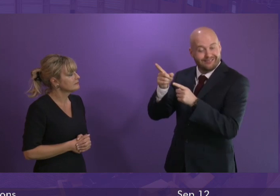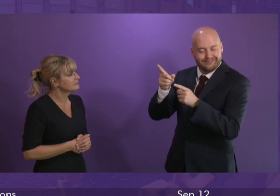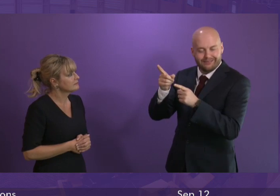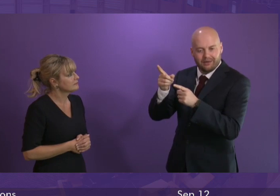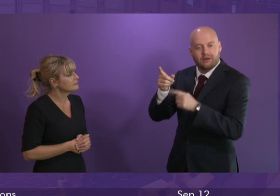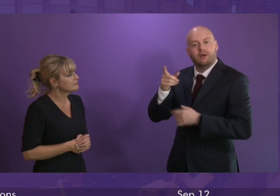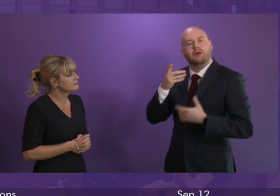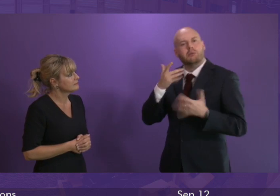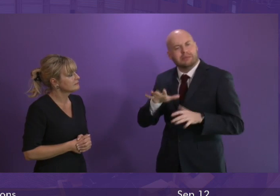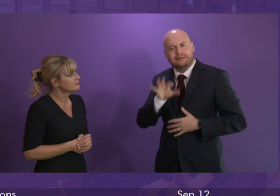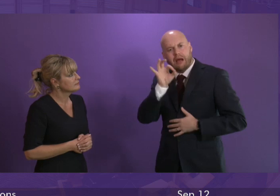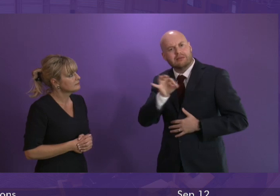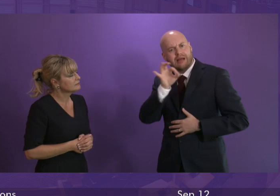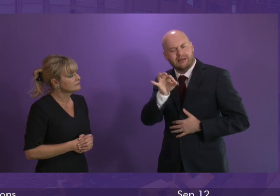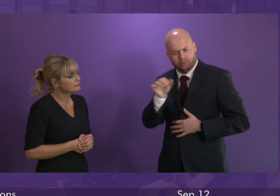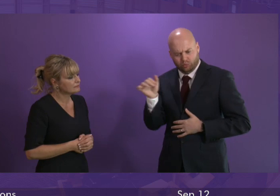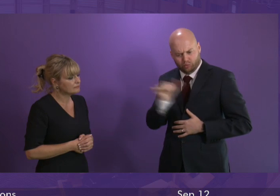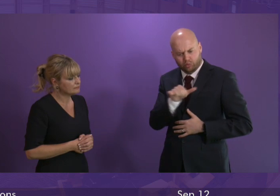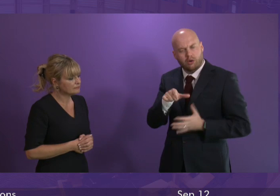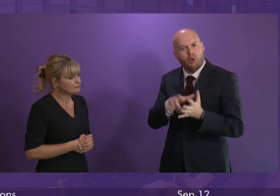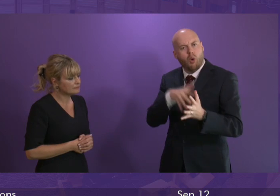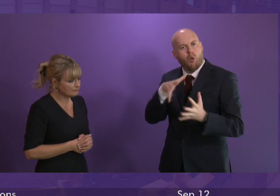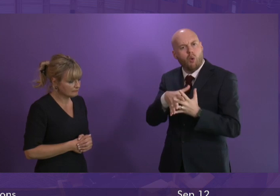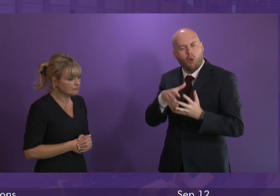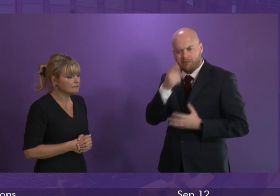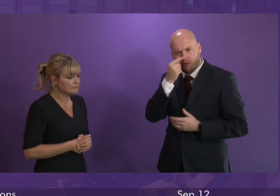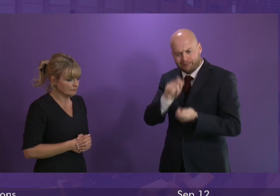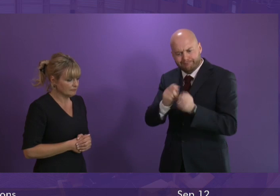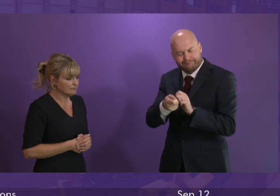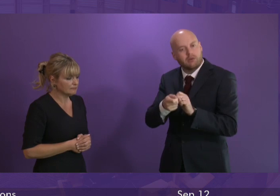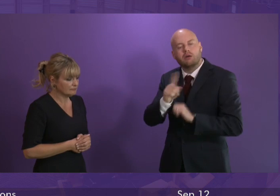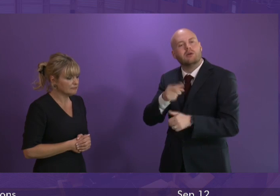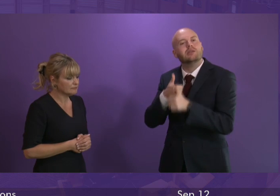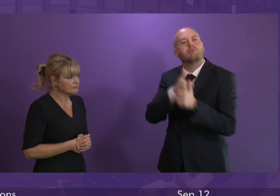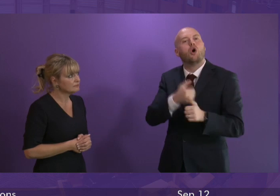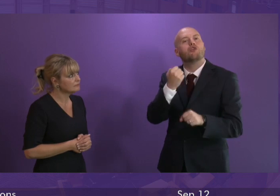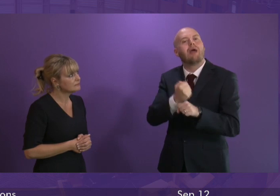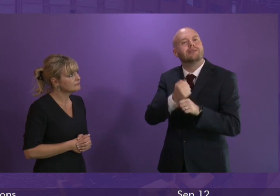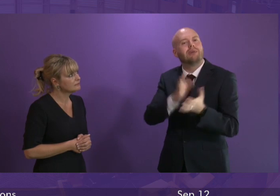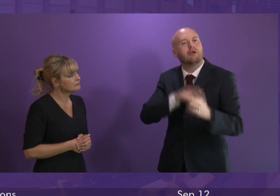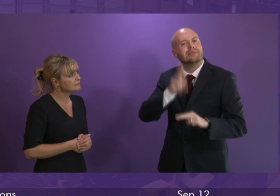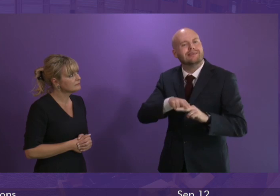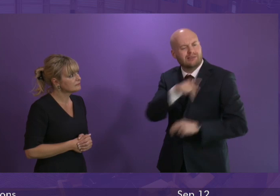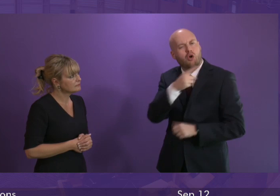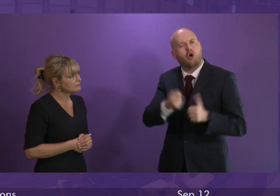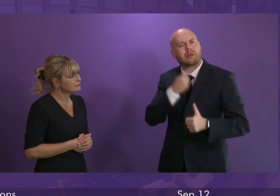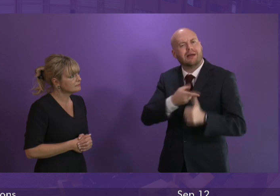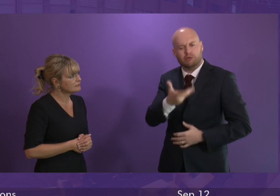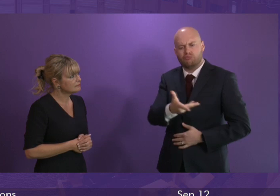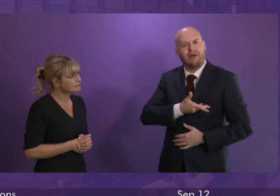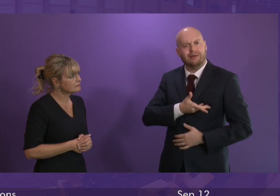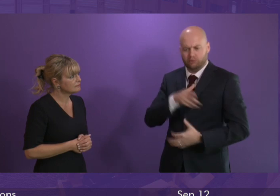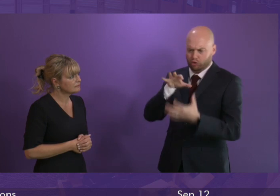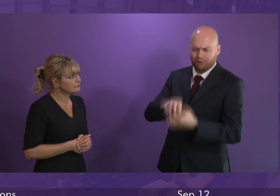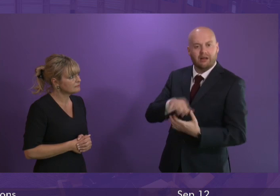asked for that there should be a presumption in law in favour of granting grandparents an automatic right of access to contact with their grandchildren on